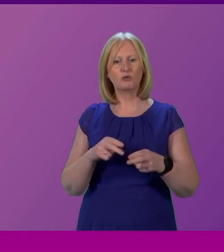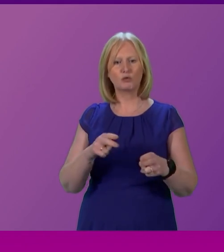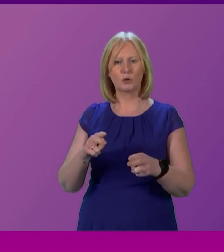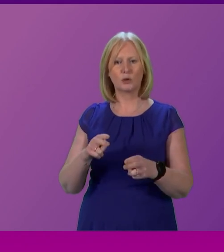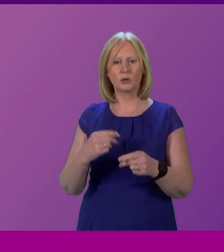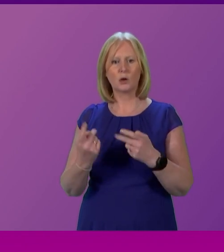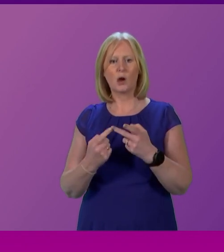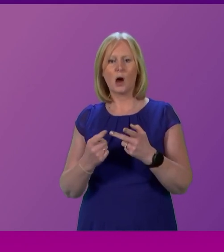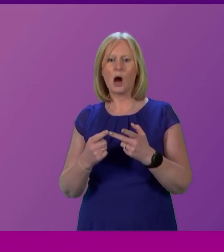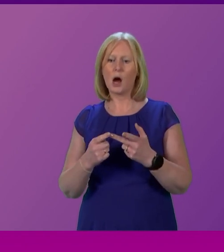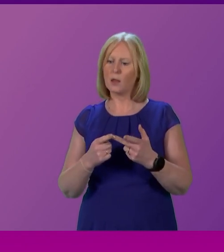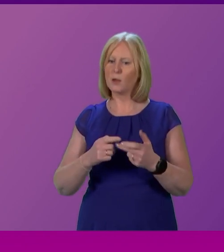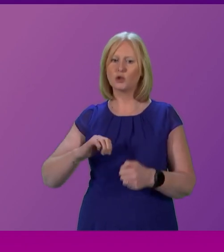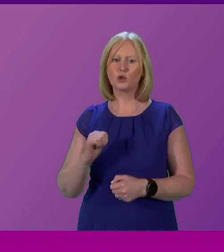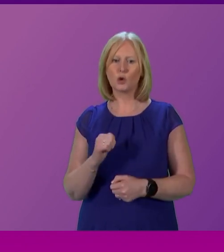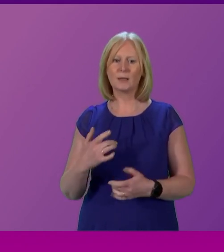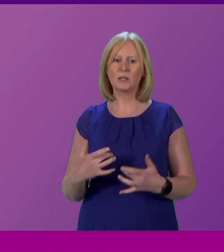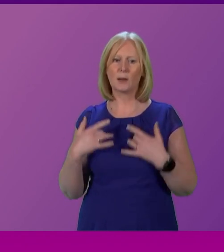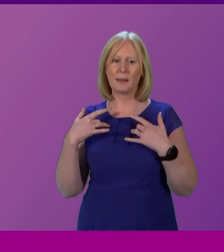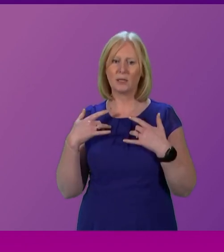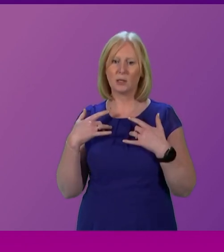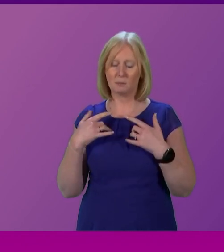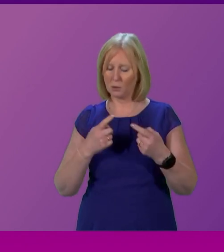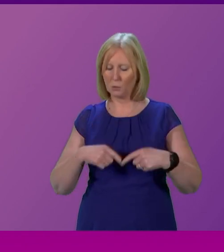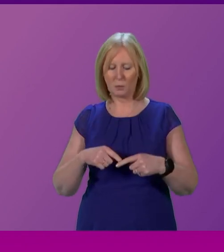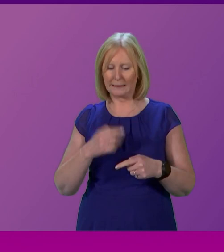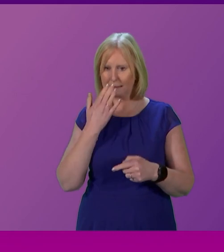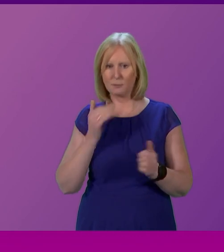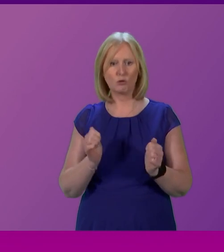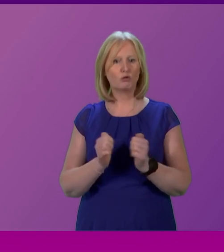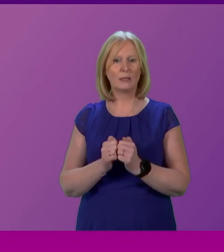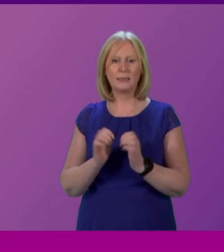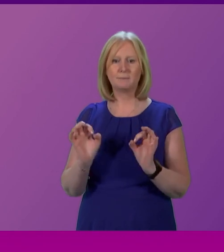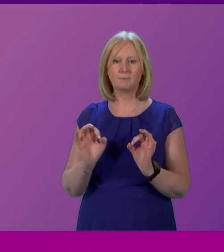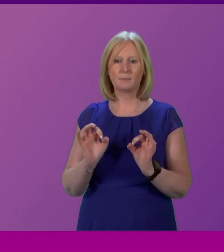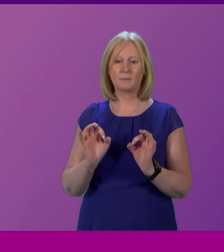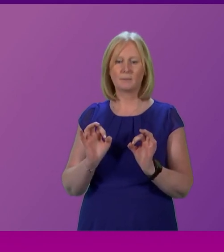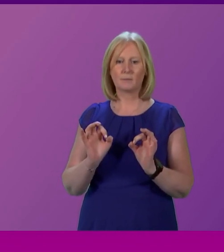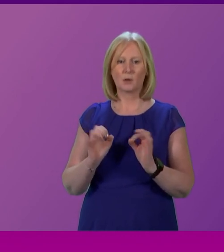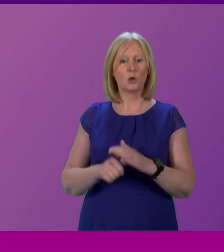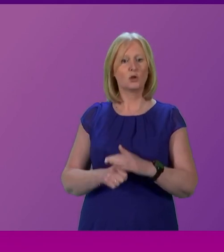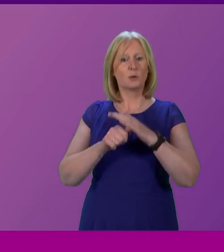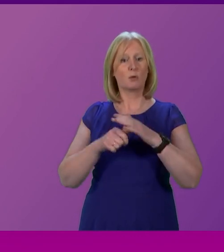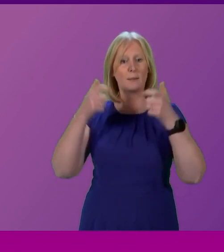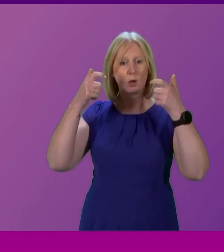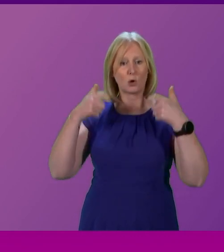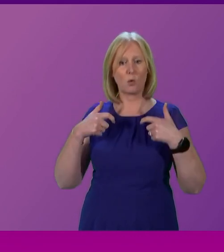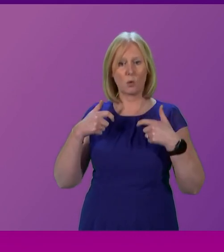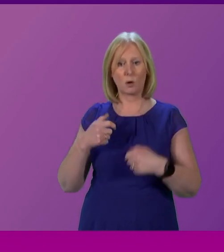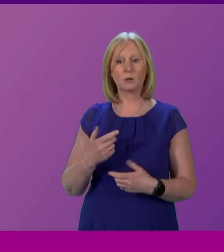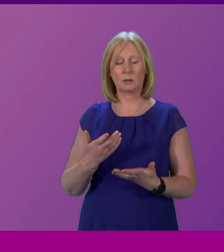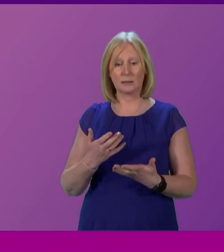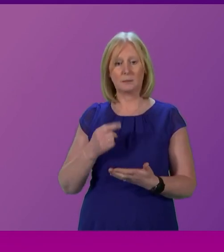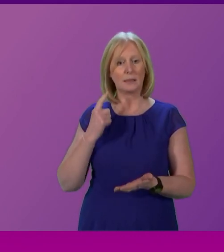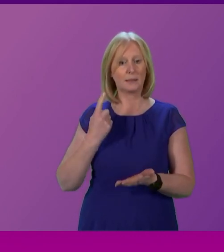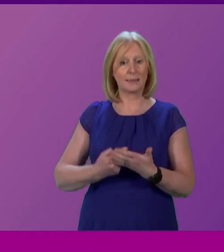Scotland's opinion. They just don't happen to be ones in which we agree. Firstly, since the Supreme Court has determined that responsibility for the